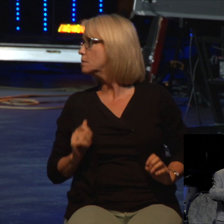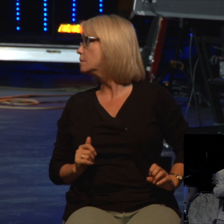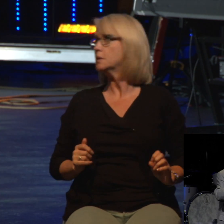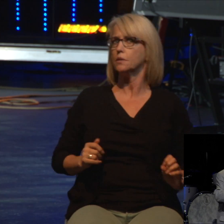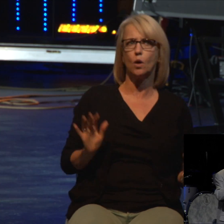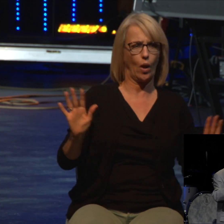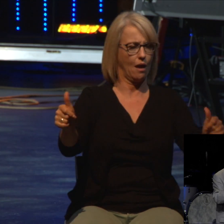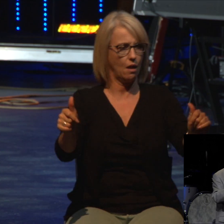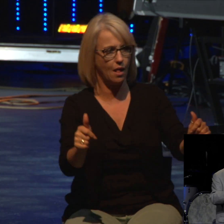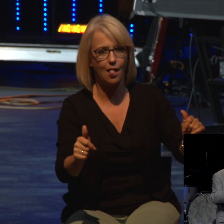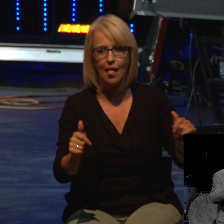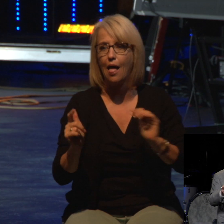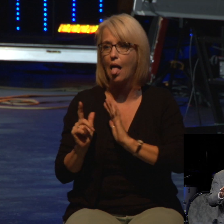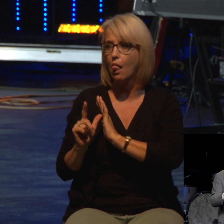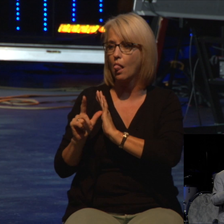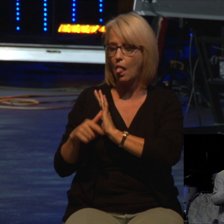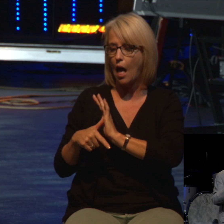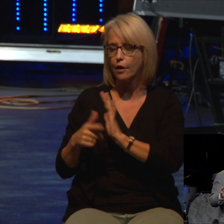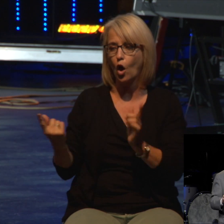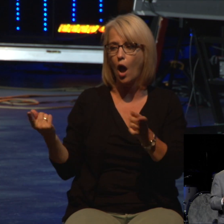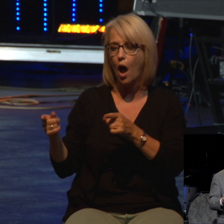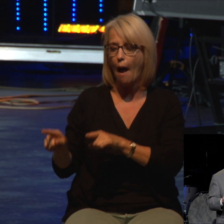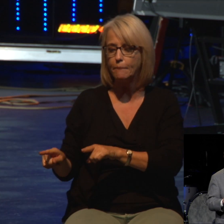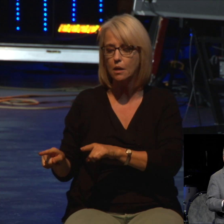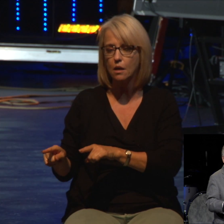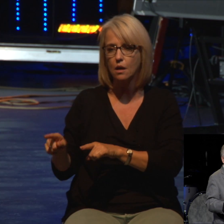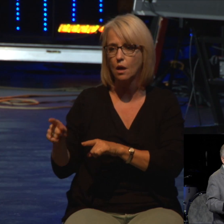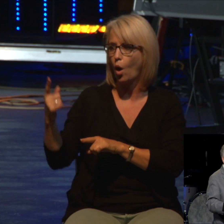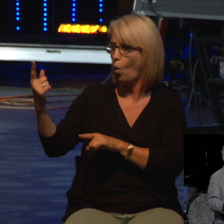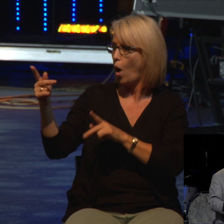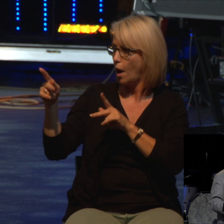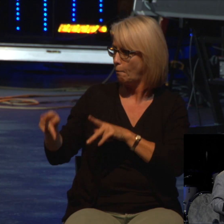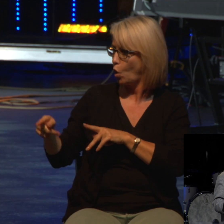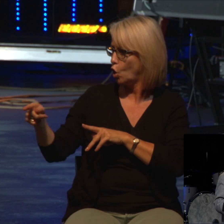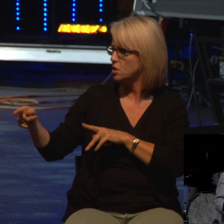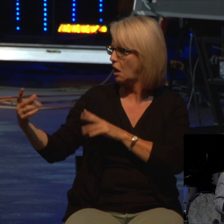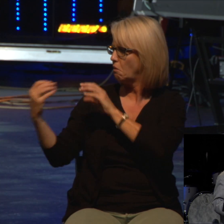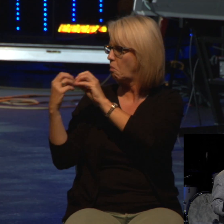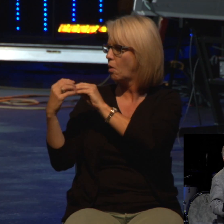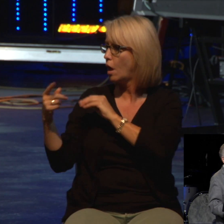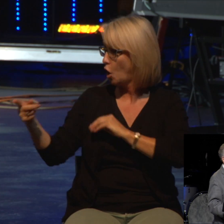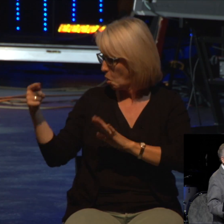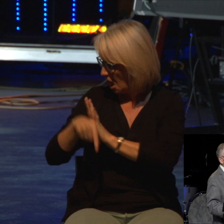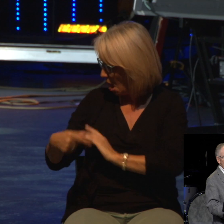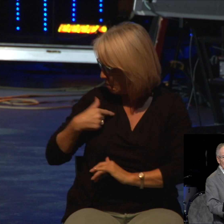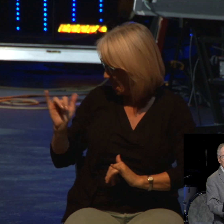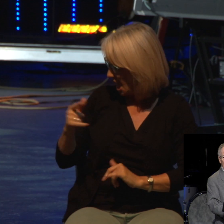in sort of a serious situation, the person he was involved with said, you're going to kill me like you killed that